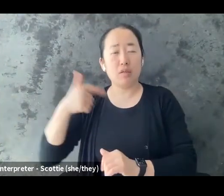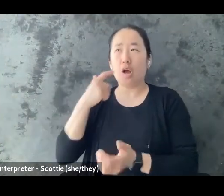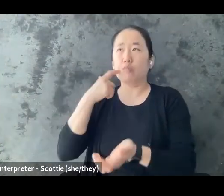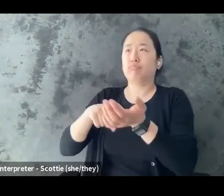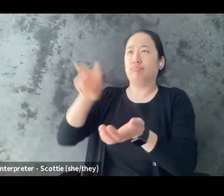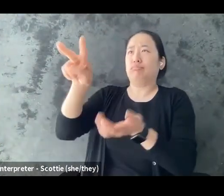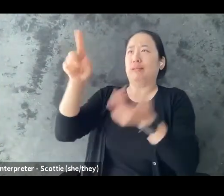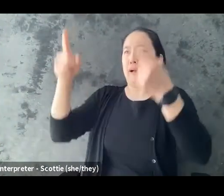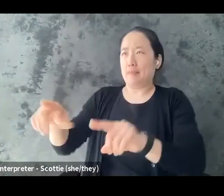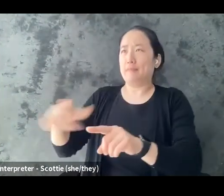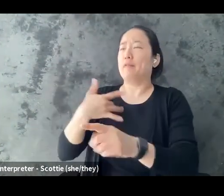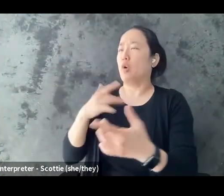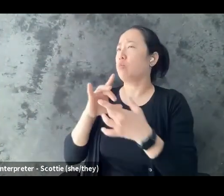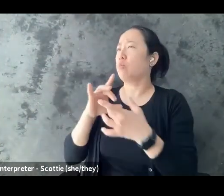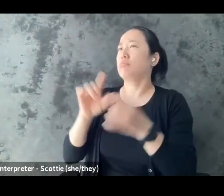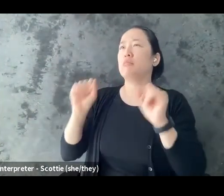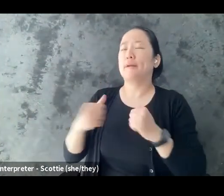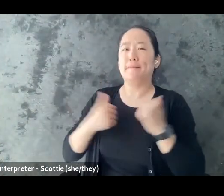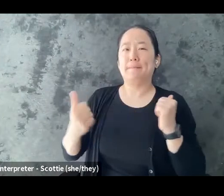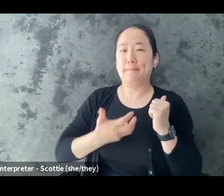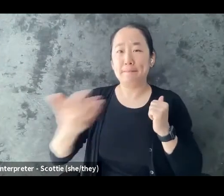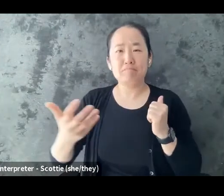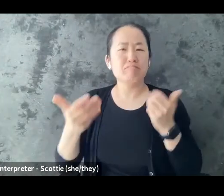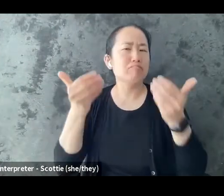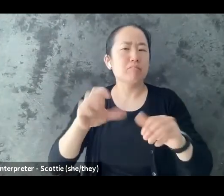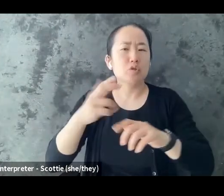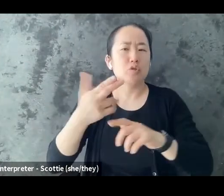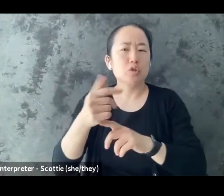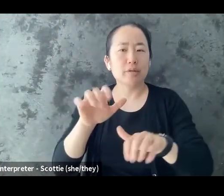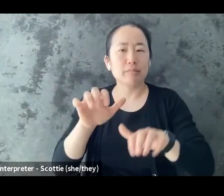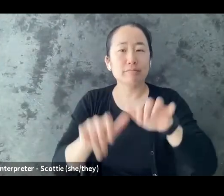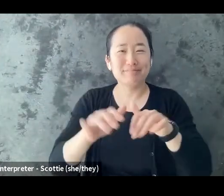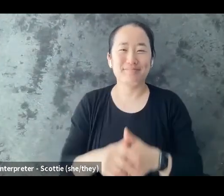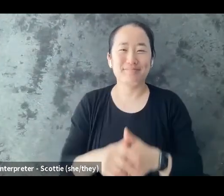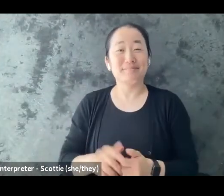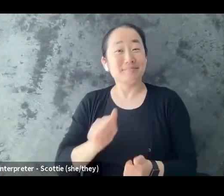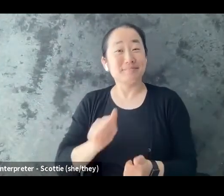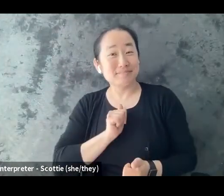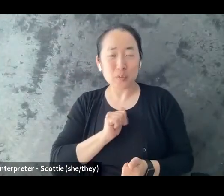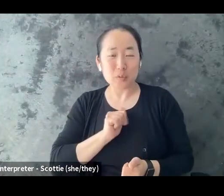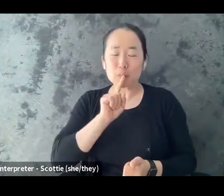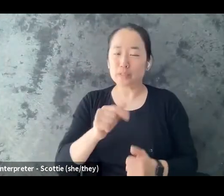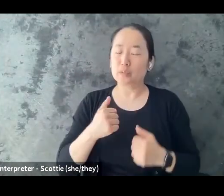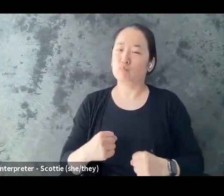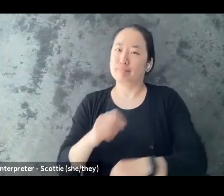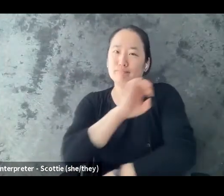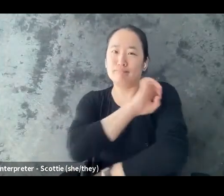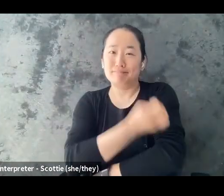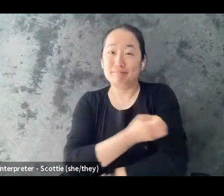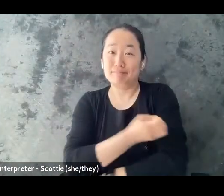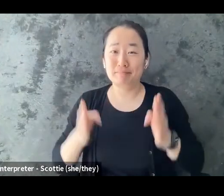in the chat i know that i'm a big like energy person too so if i can feel their energy and